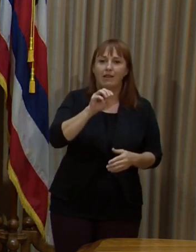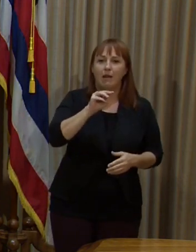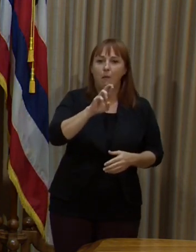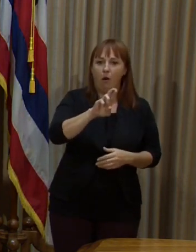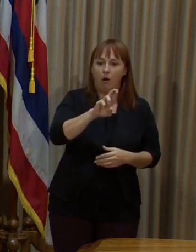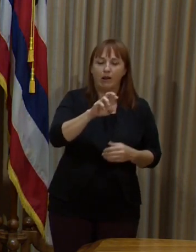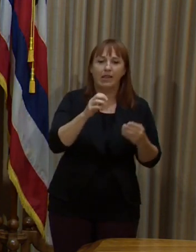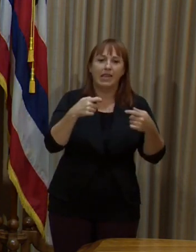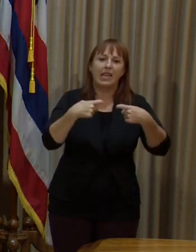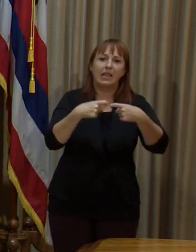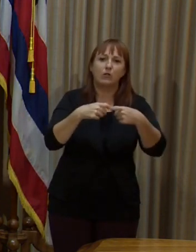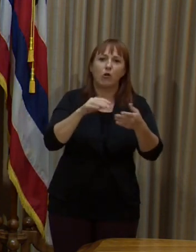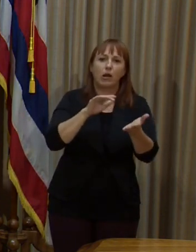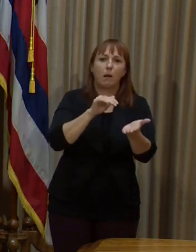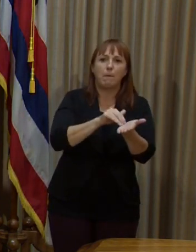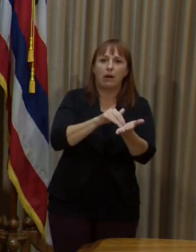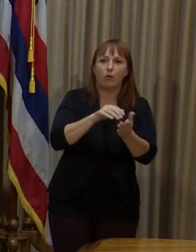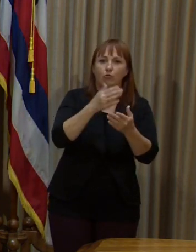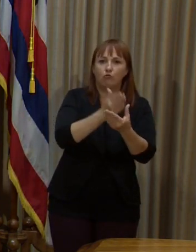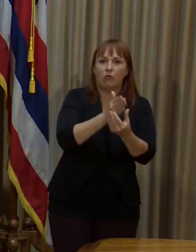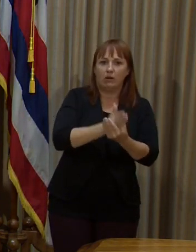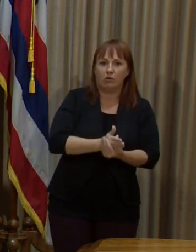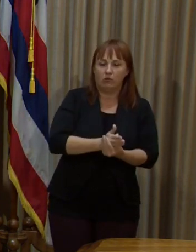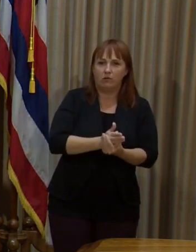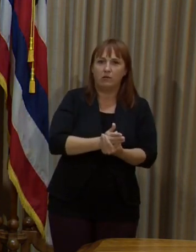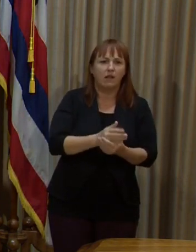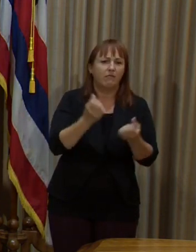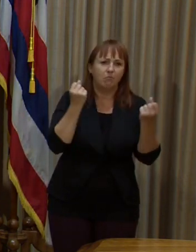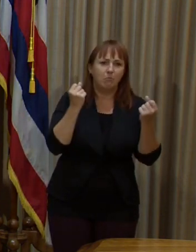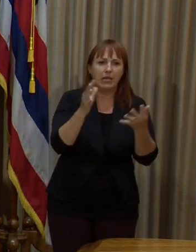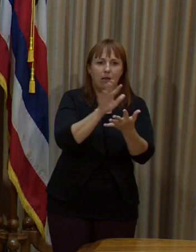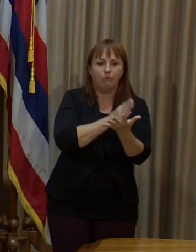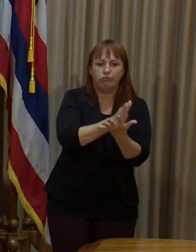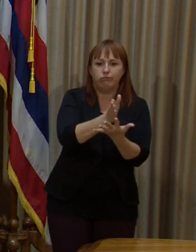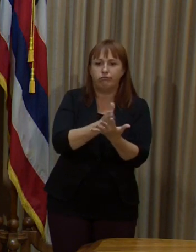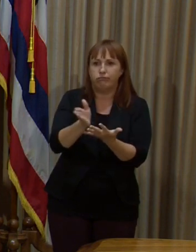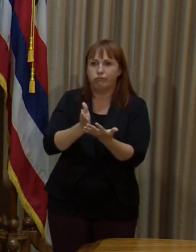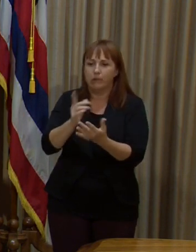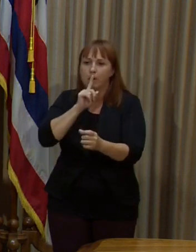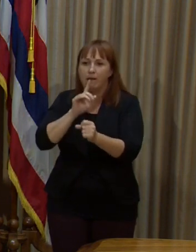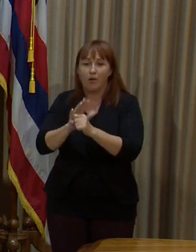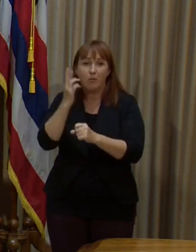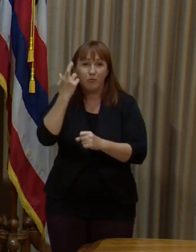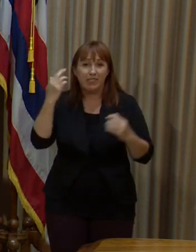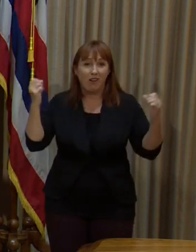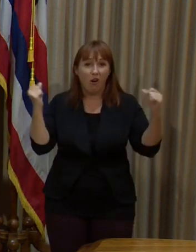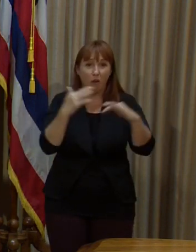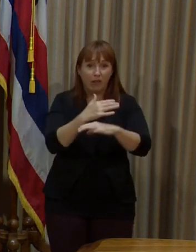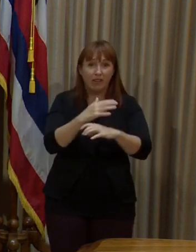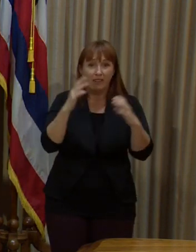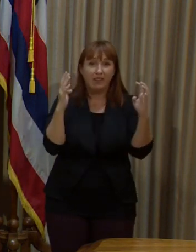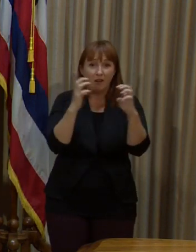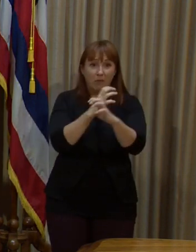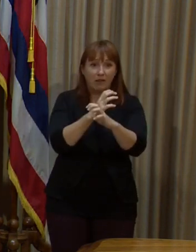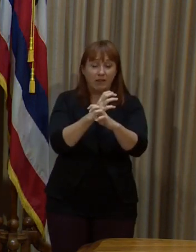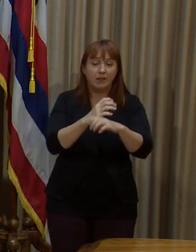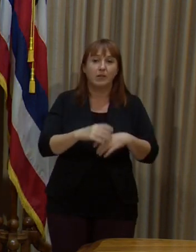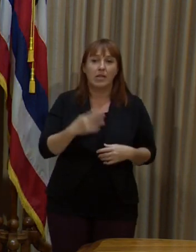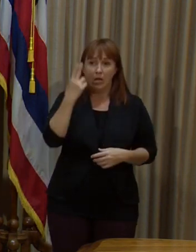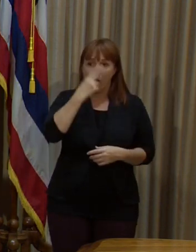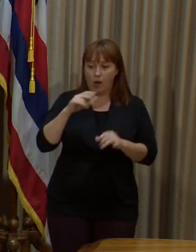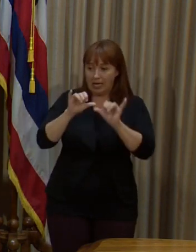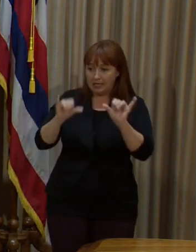also, electronic medical records. So there's multiple ways to do it. And that's why it is so complicated. We know our system in Hawaii, but